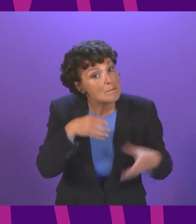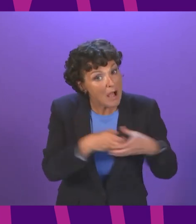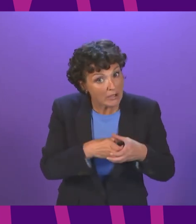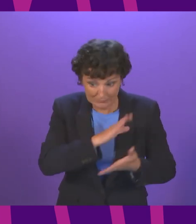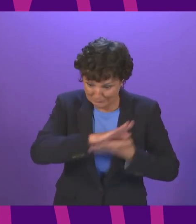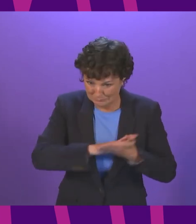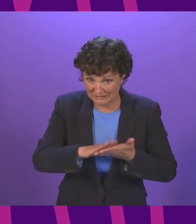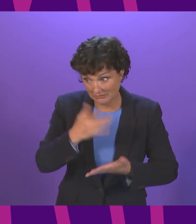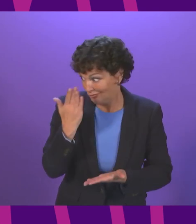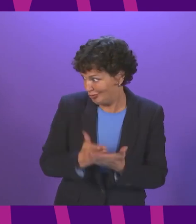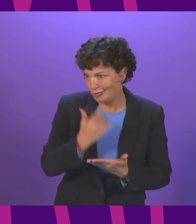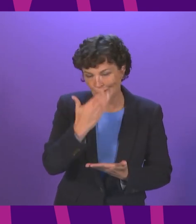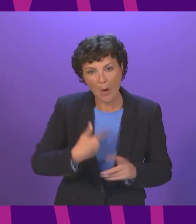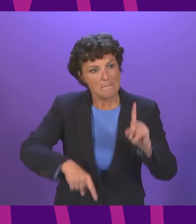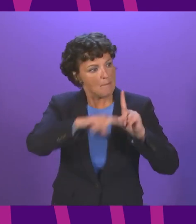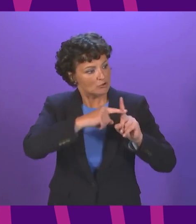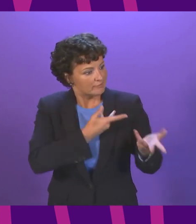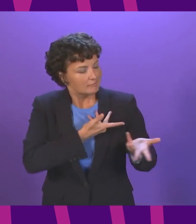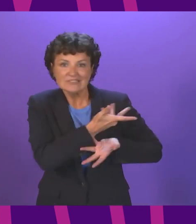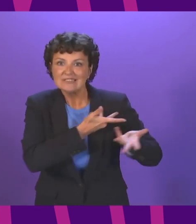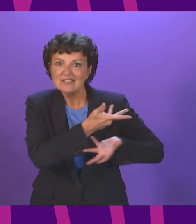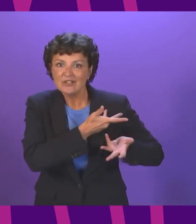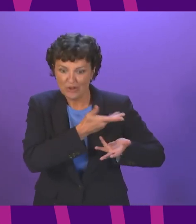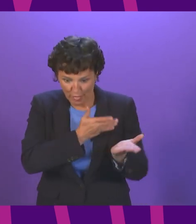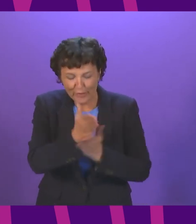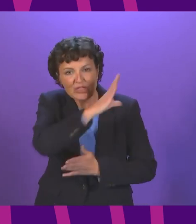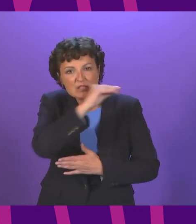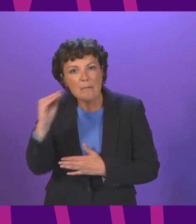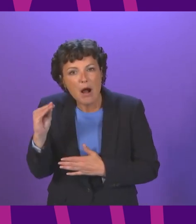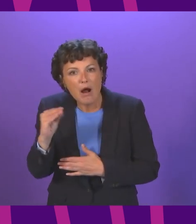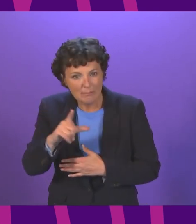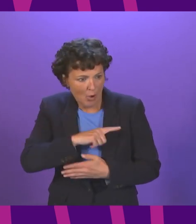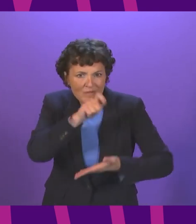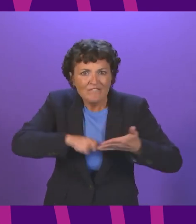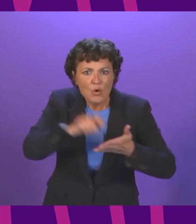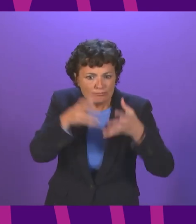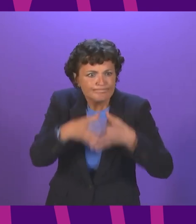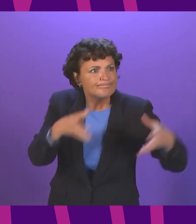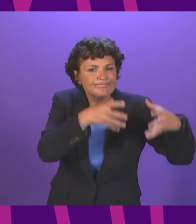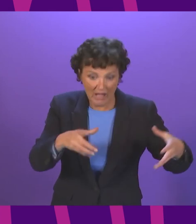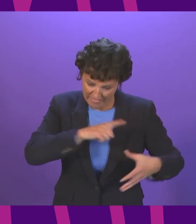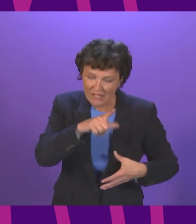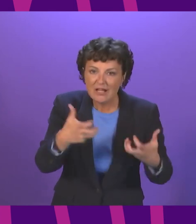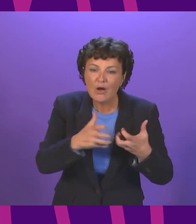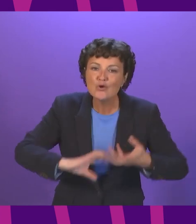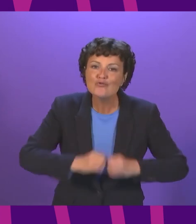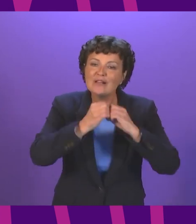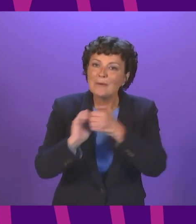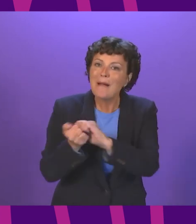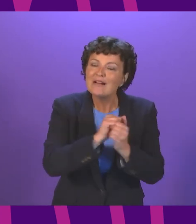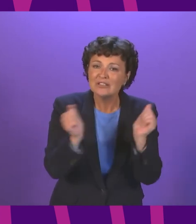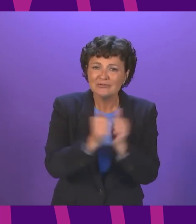has led to the very positive discussions that we've had over the summer and the creation of the partnership agreement and